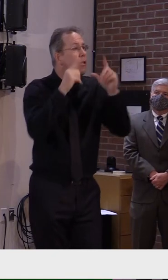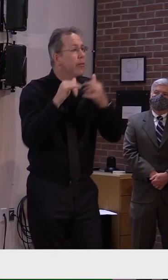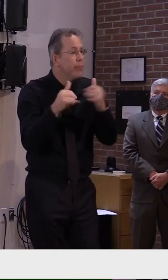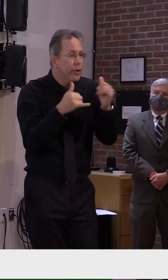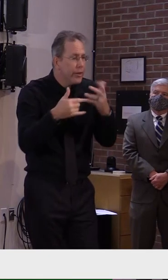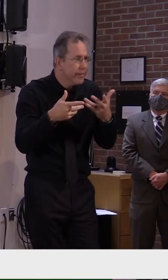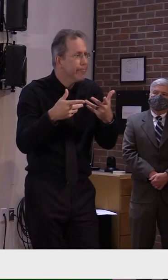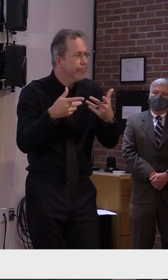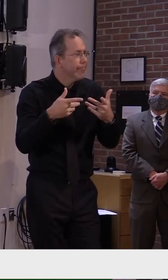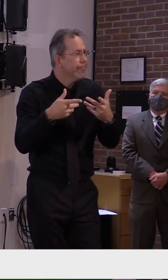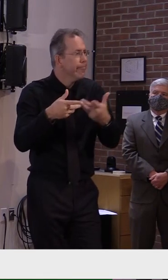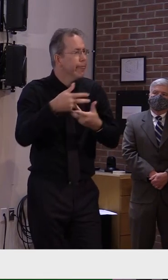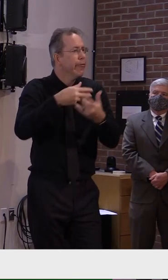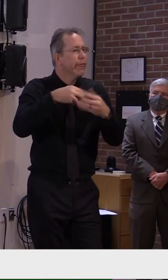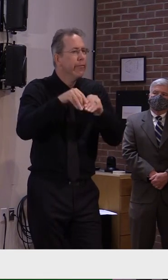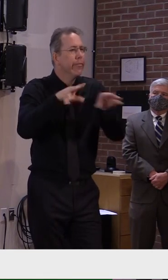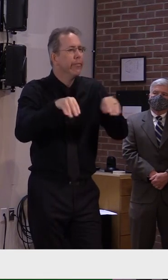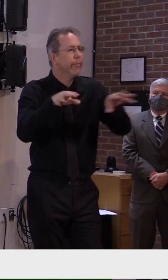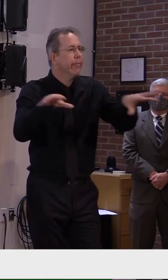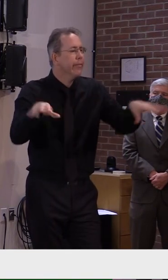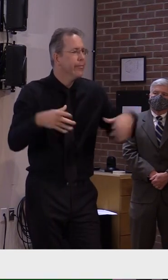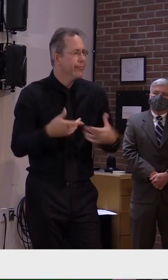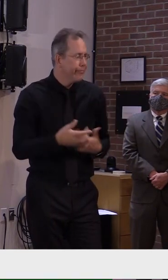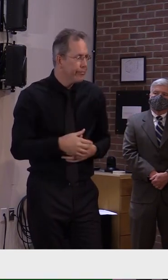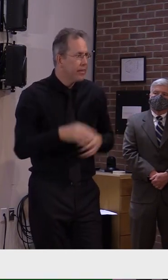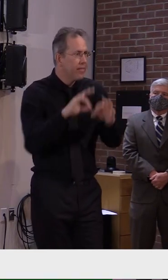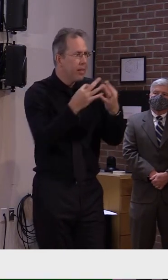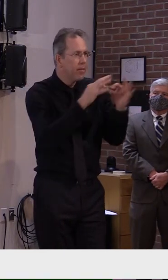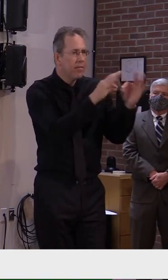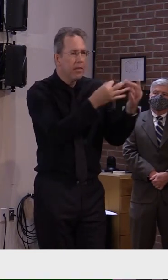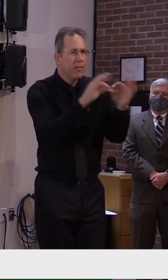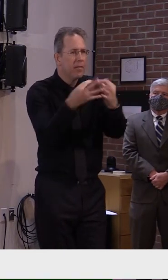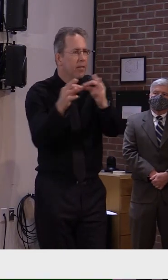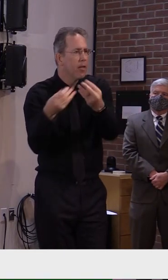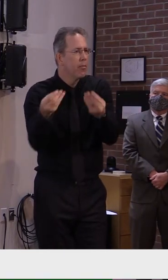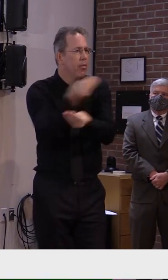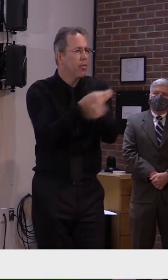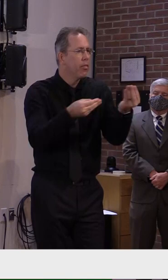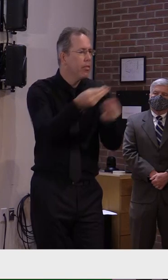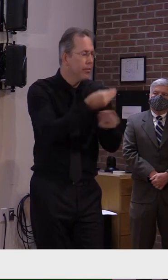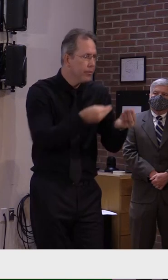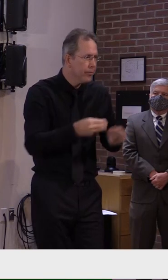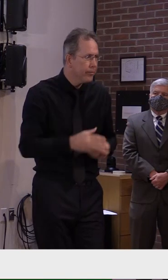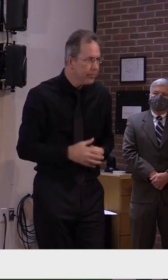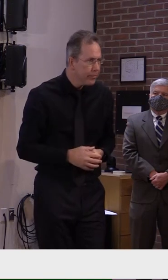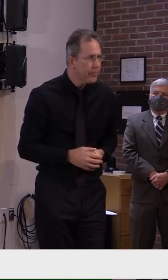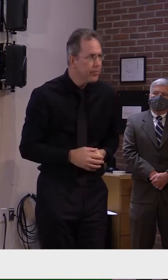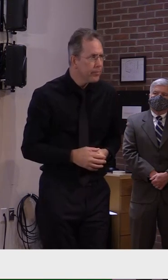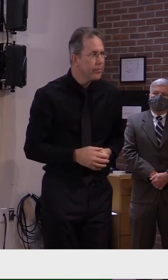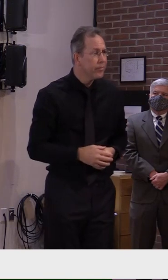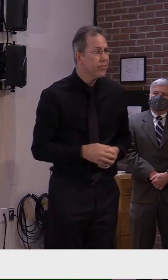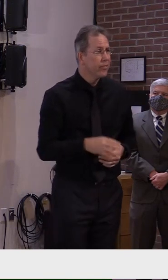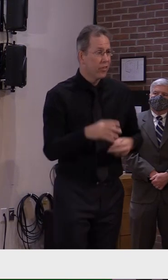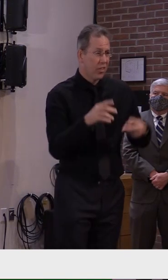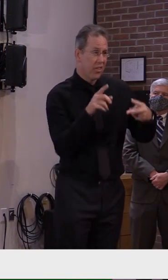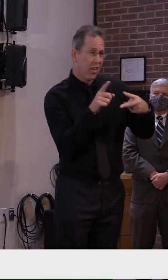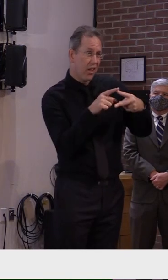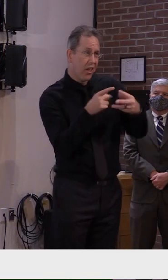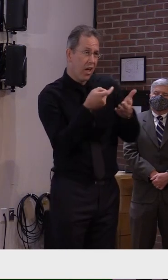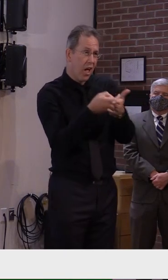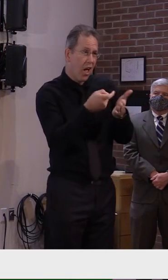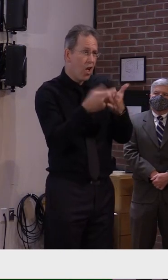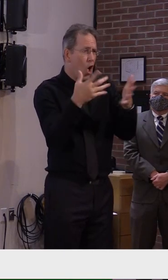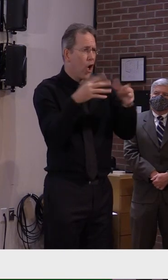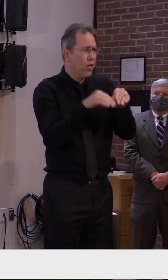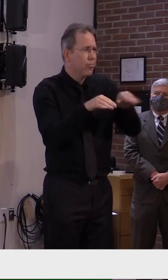The county was already starting at a higher level before Halloween. So Halloween could only have served